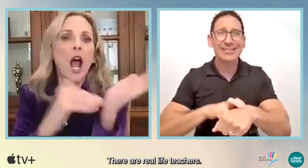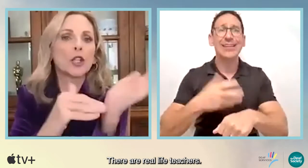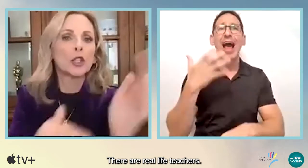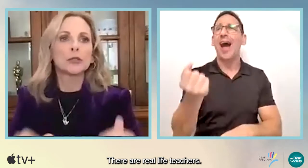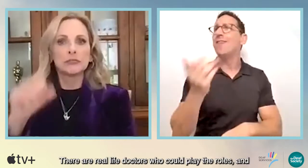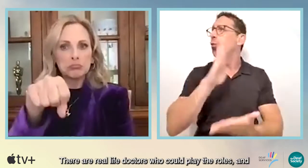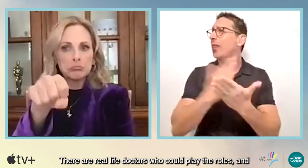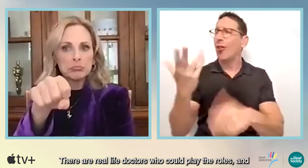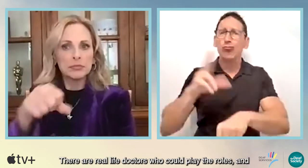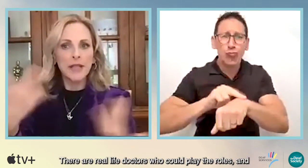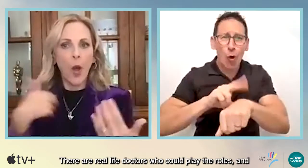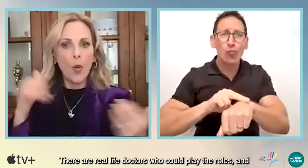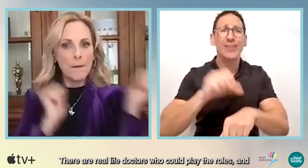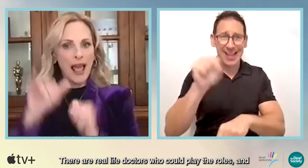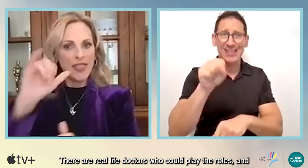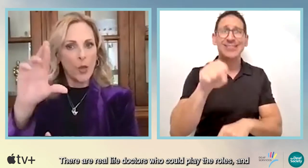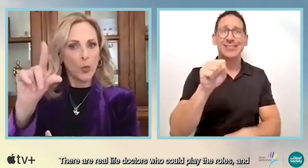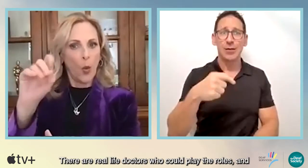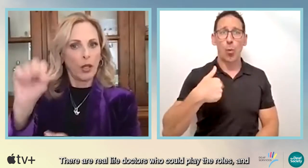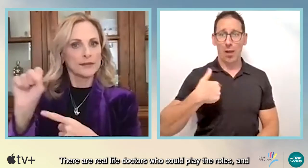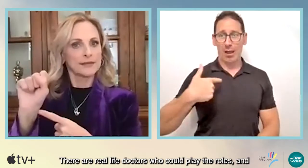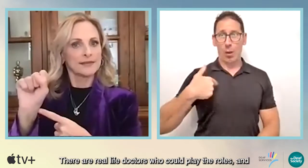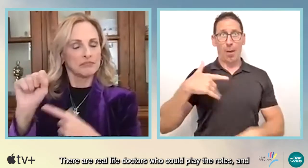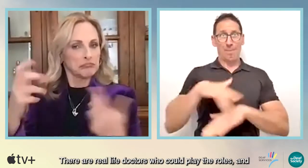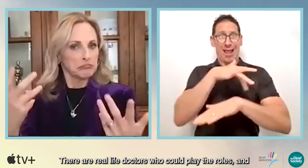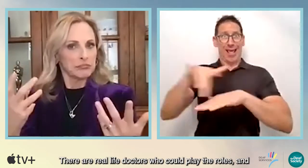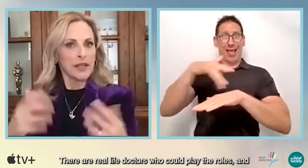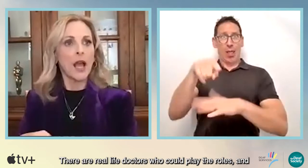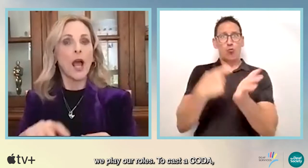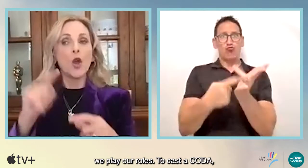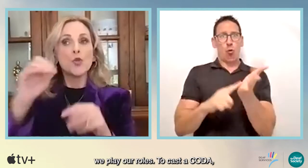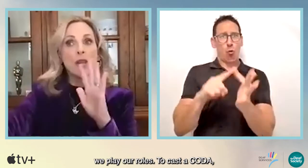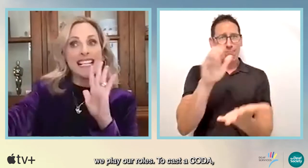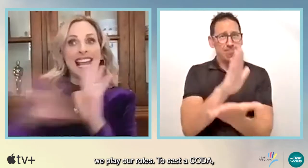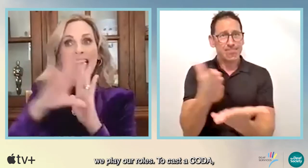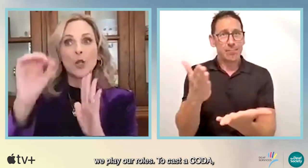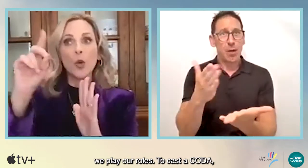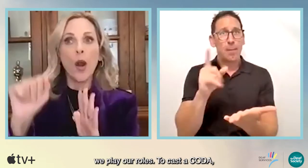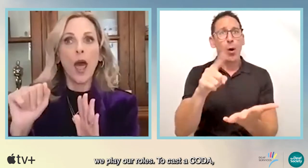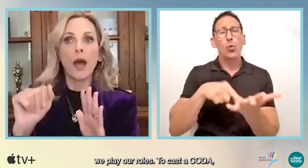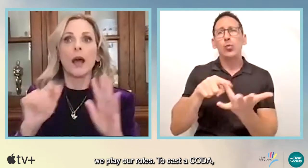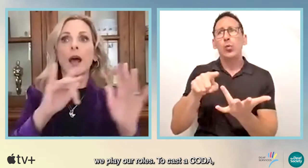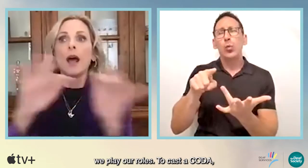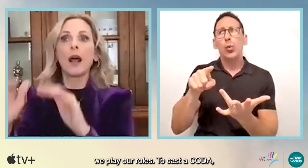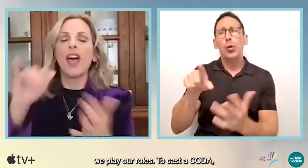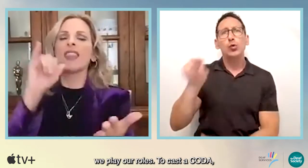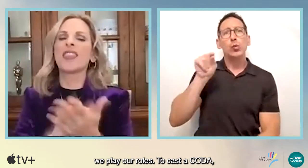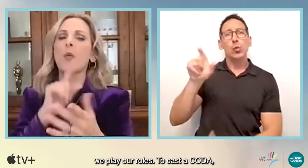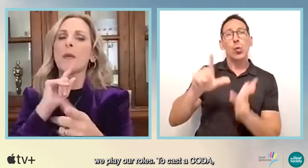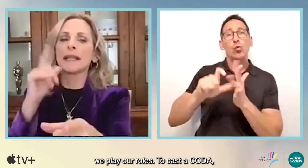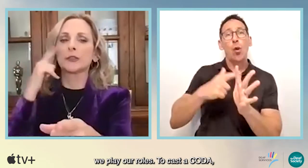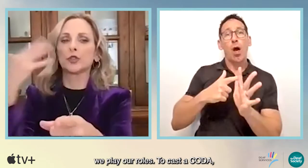There are real life doctors who could play the roles. And we play our roles. To cast a Coda,